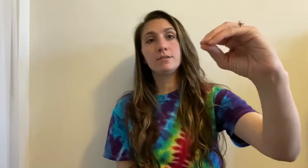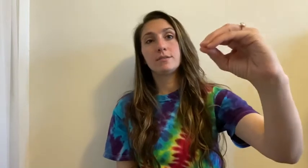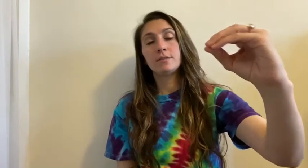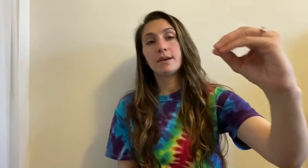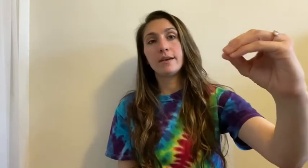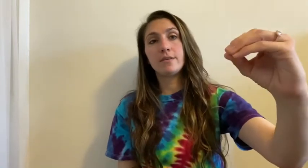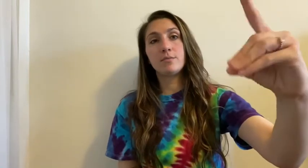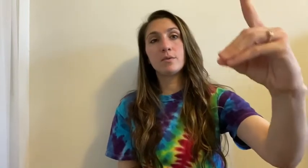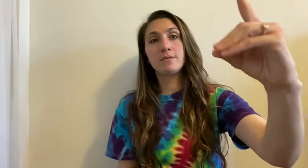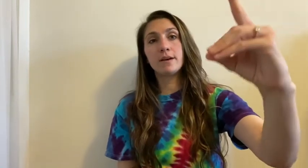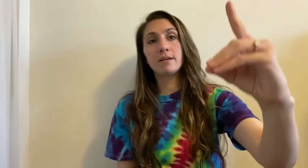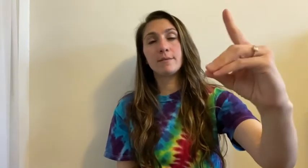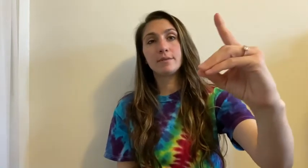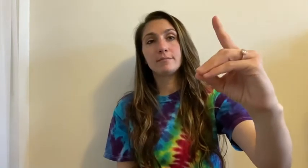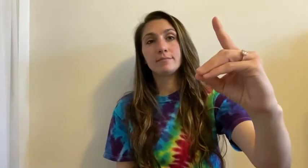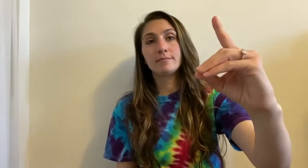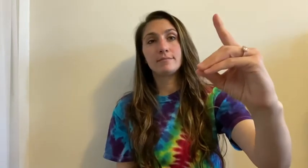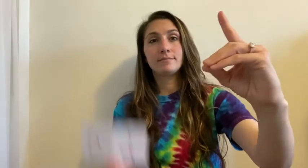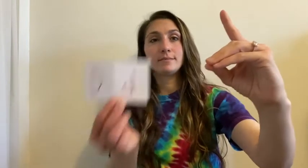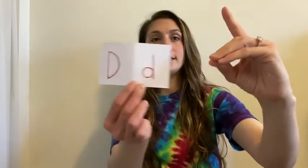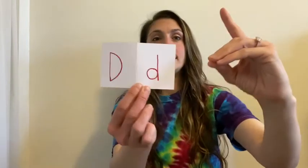and then you put one finger up. D.